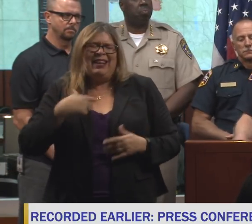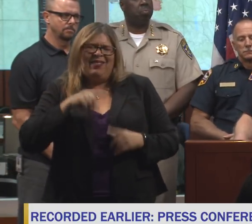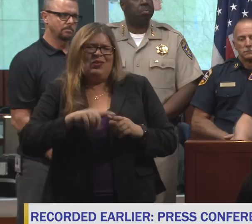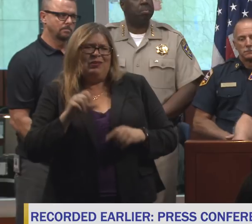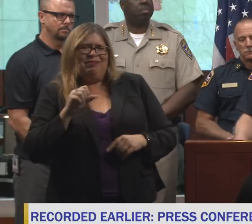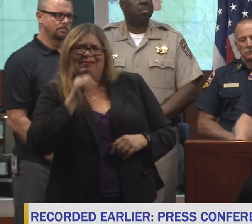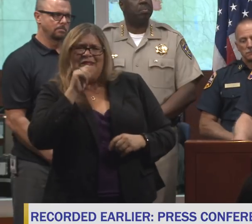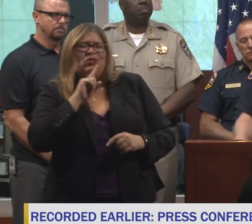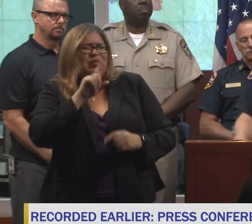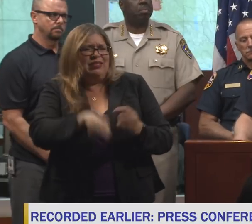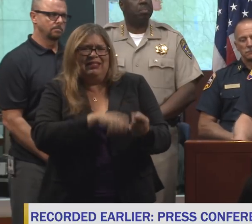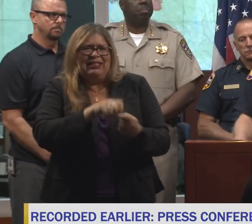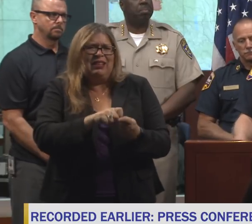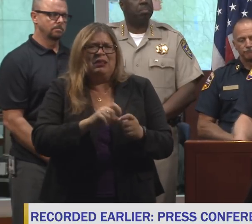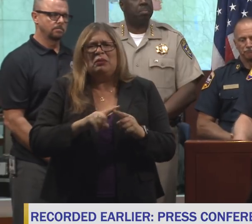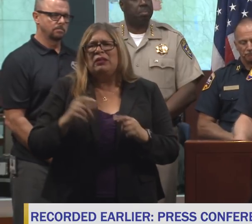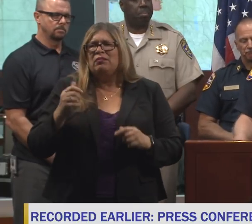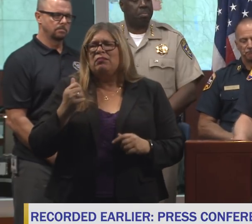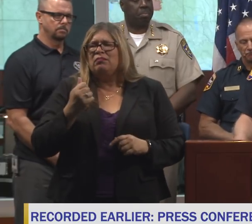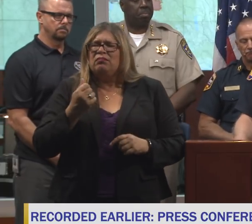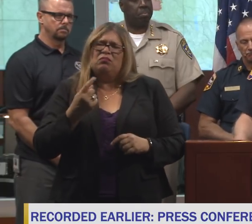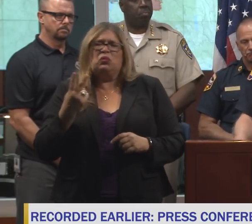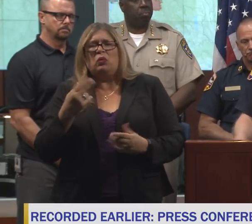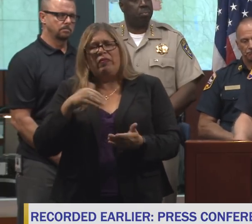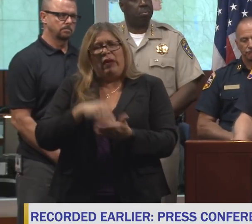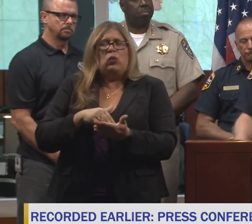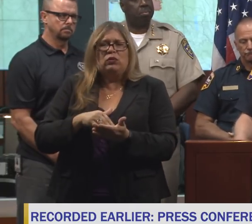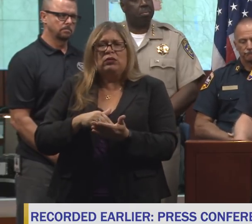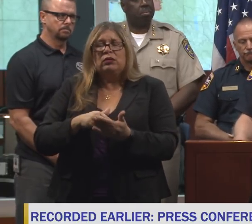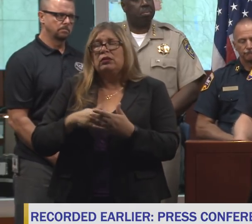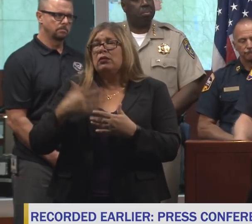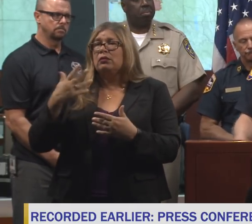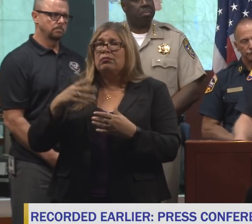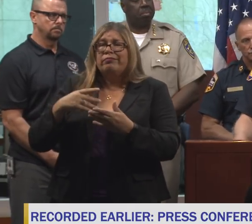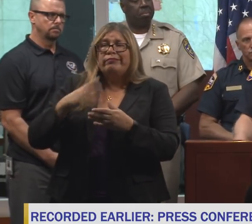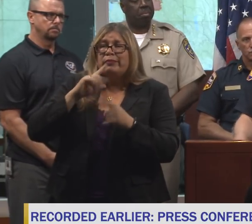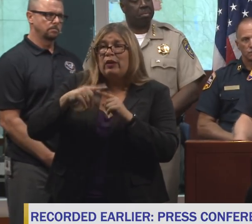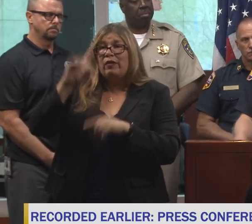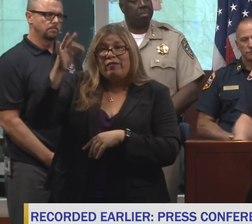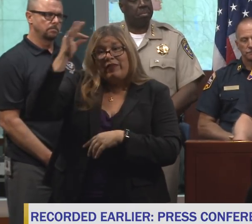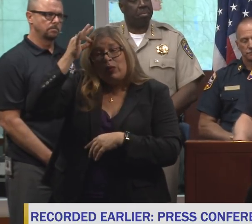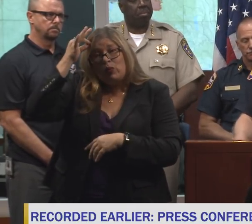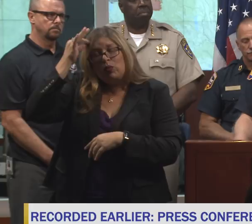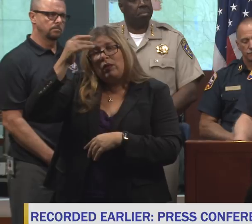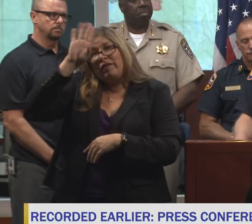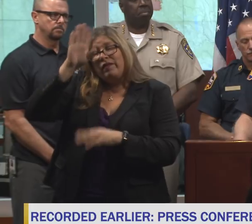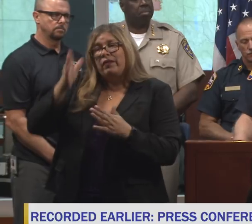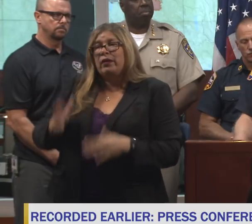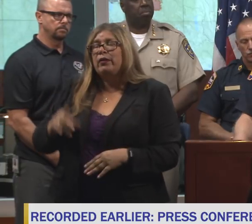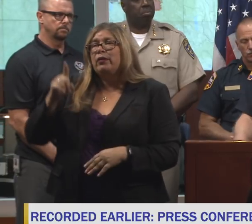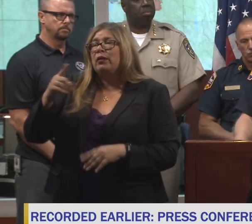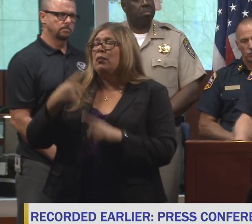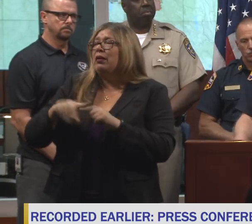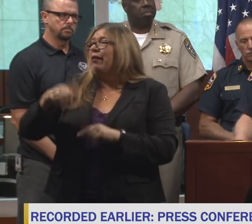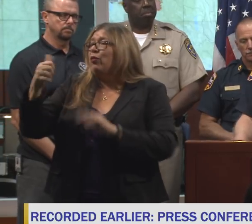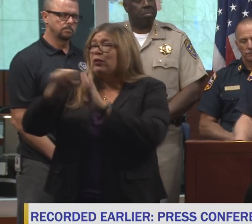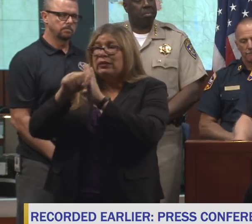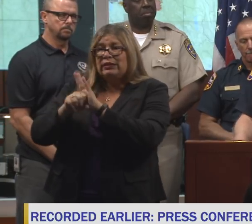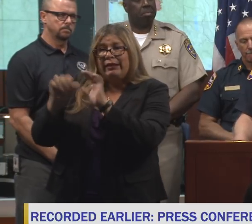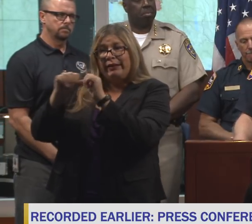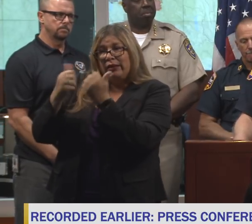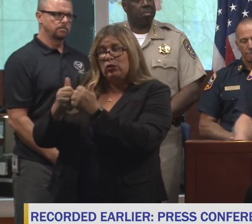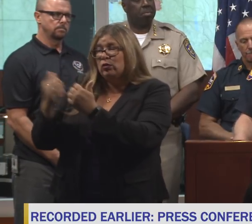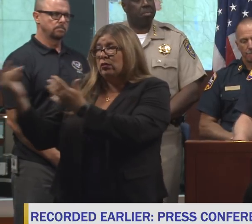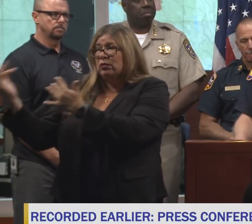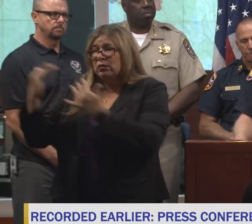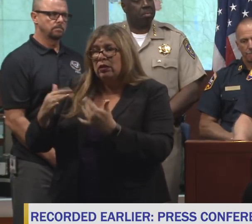to you, but there's probably a couple thousand just between federal and out-of-state state agencies and